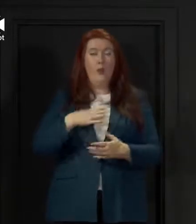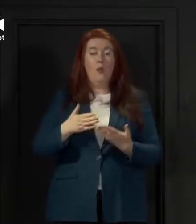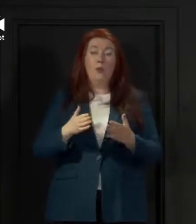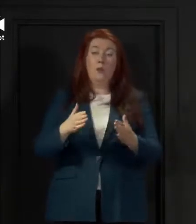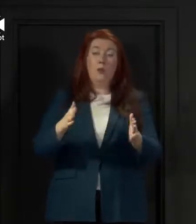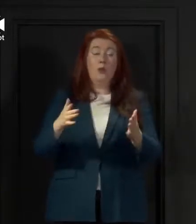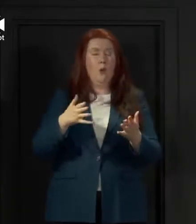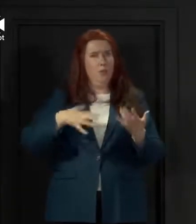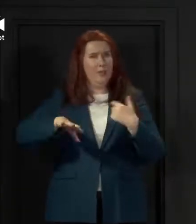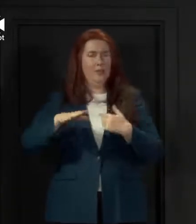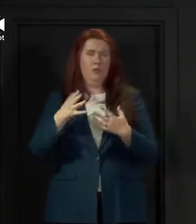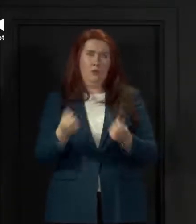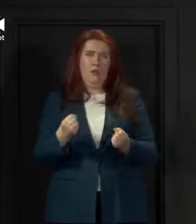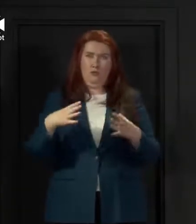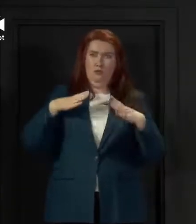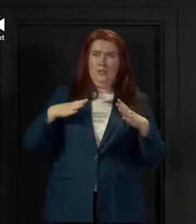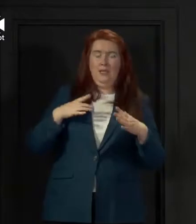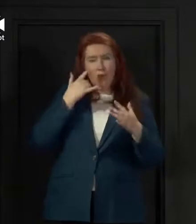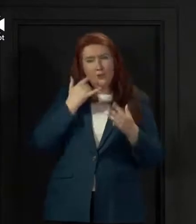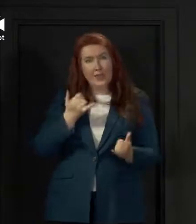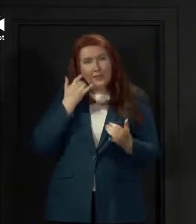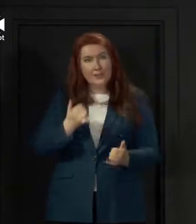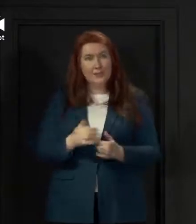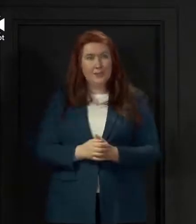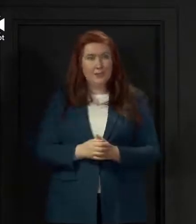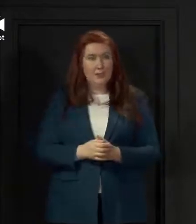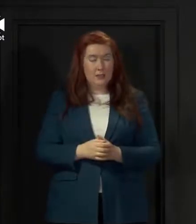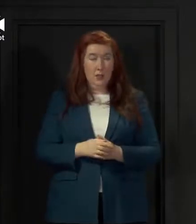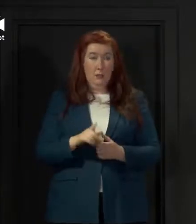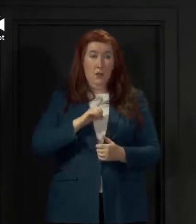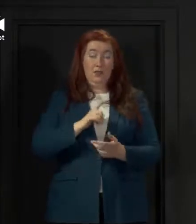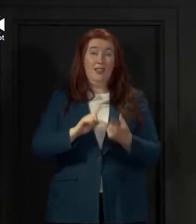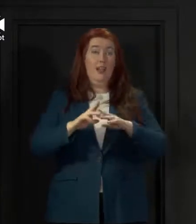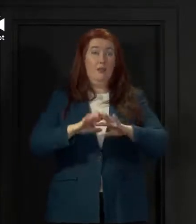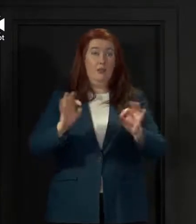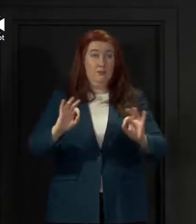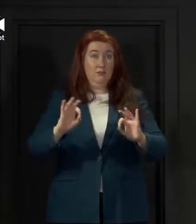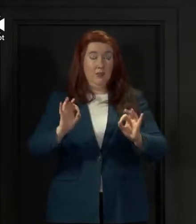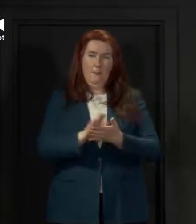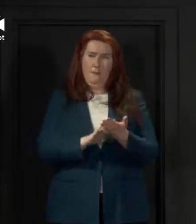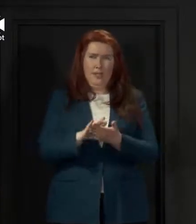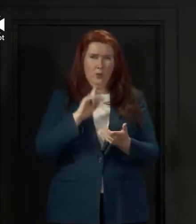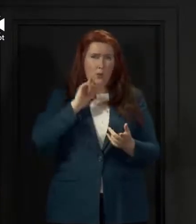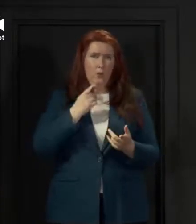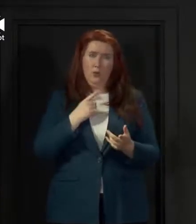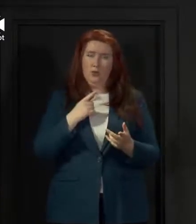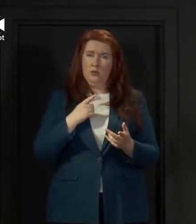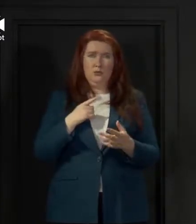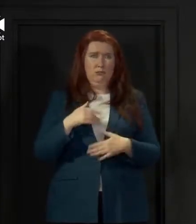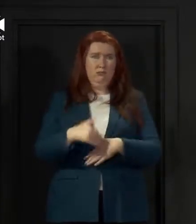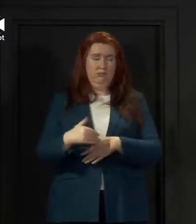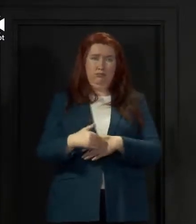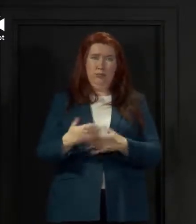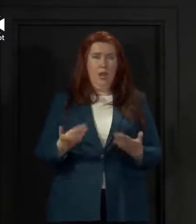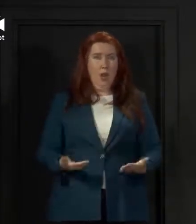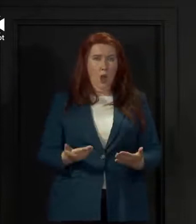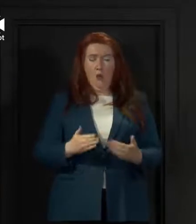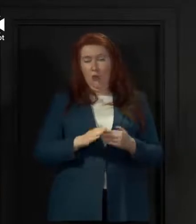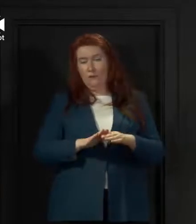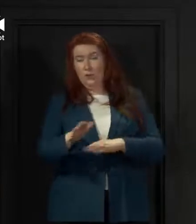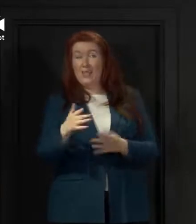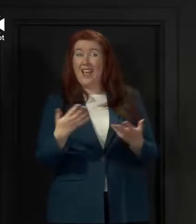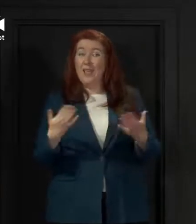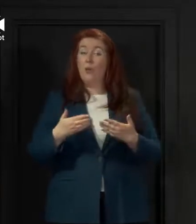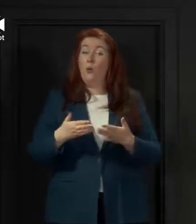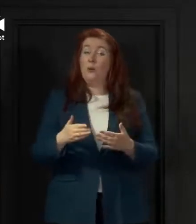we would be more restricted now but as we go forward in any easing that we might decide to